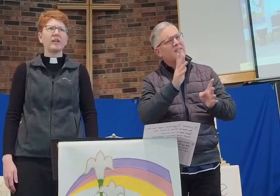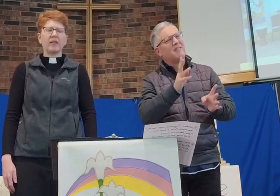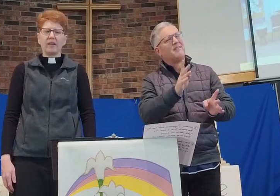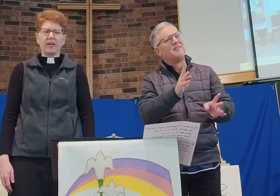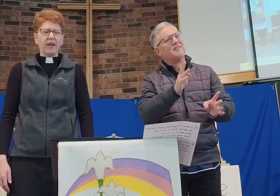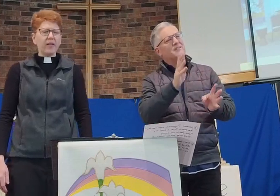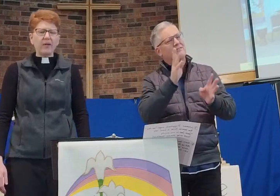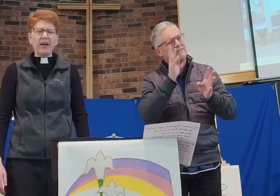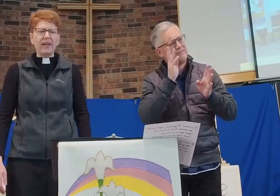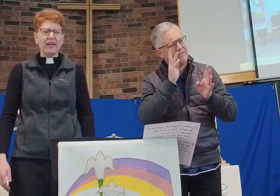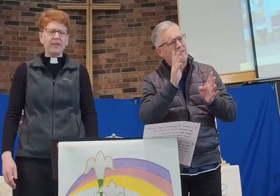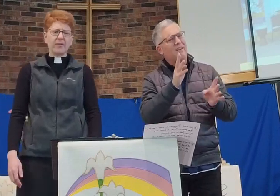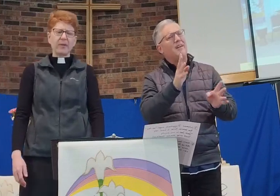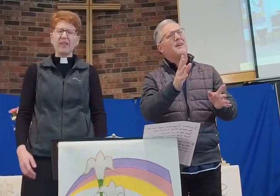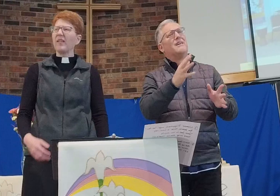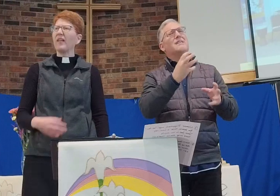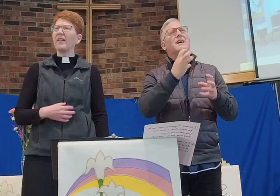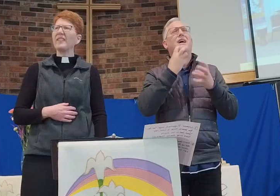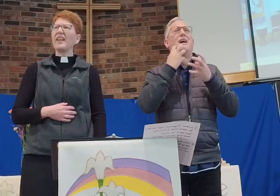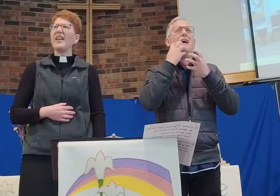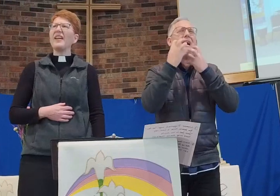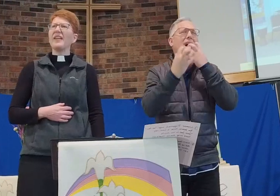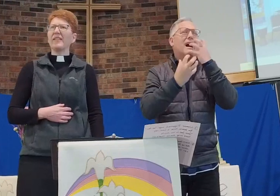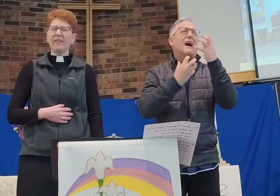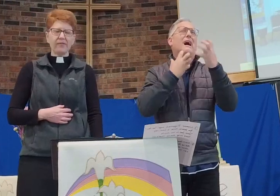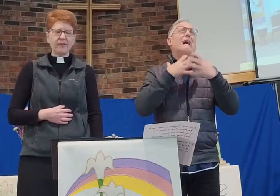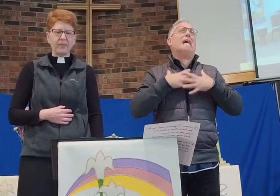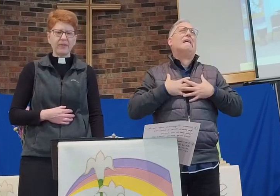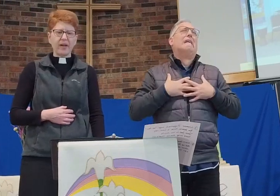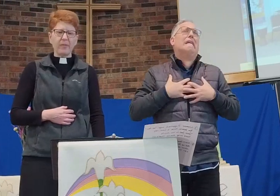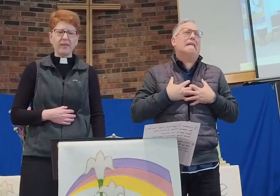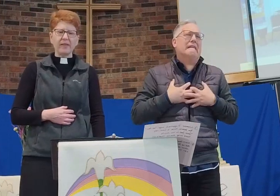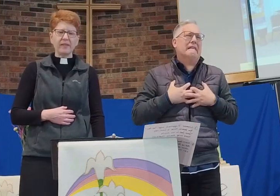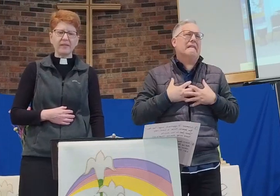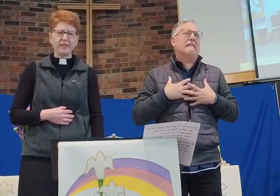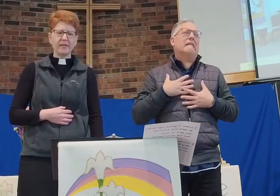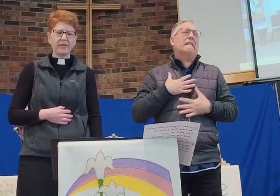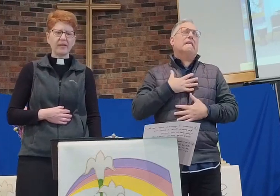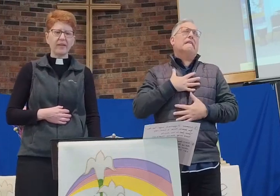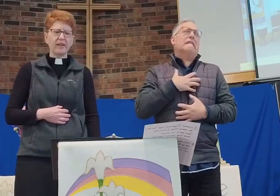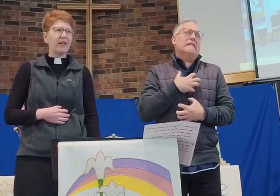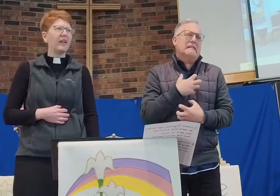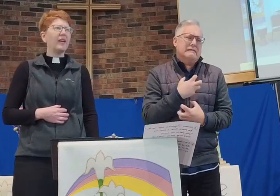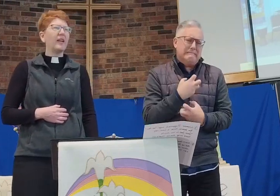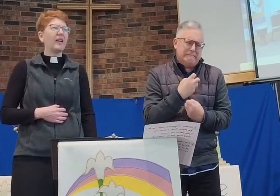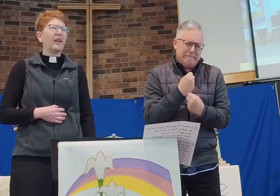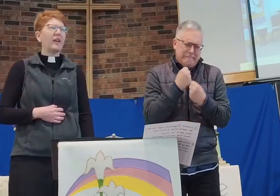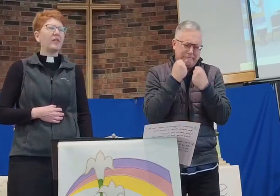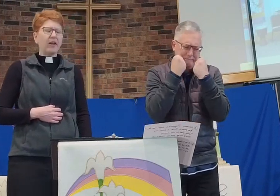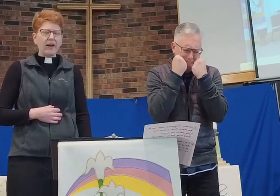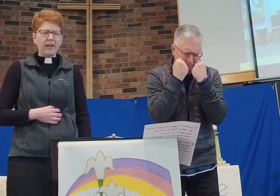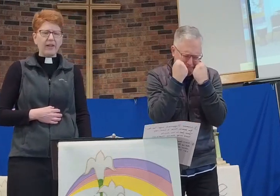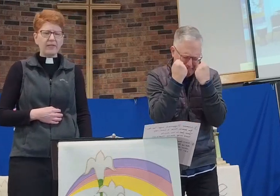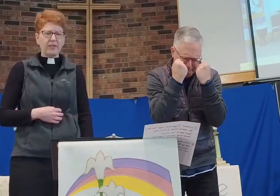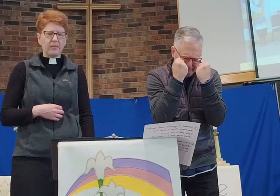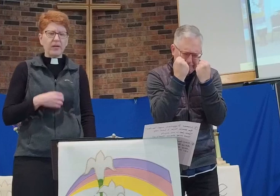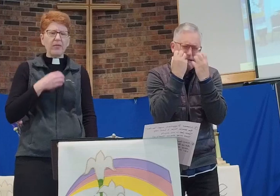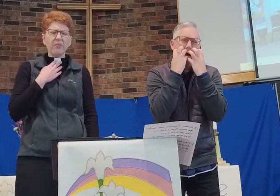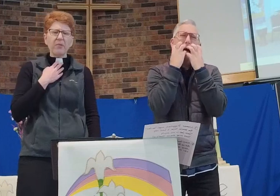I cried until my lungs ached from sobbing. I cried until my throat